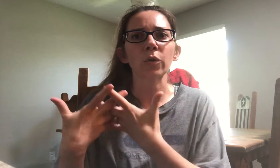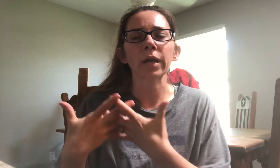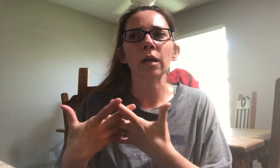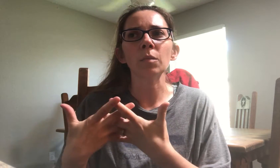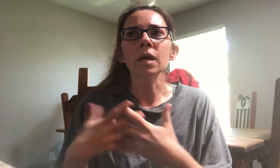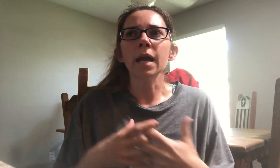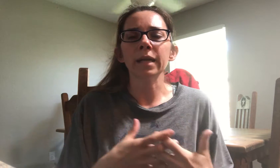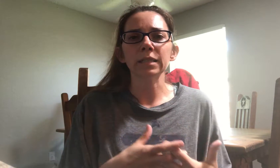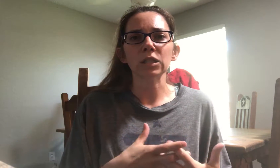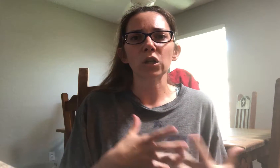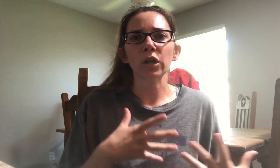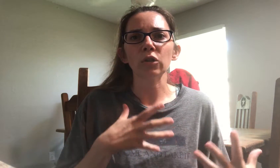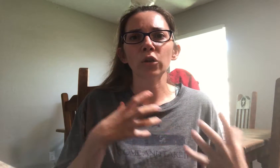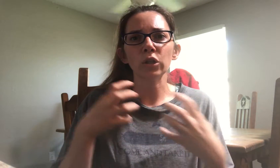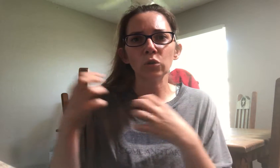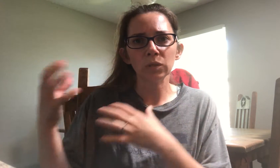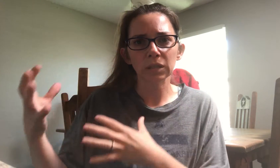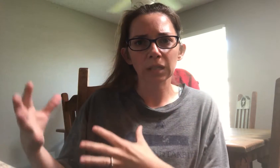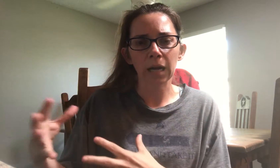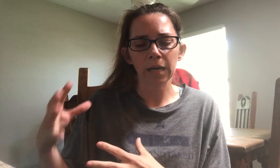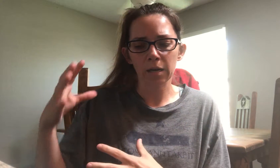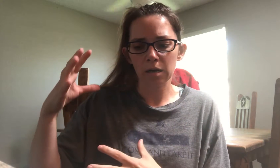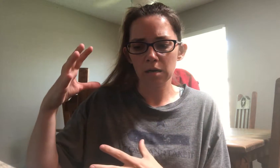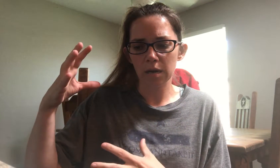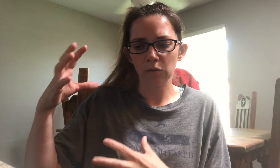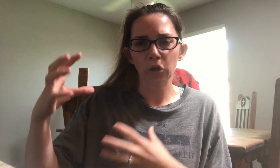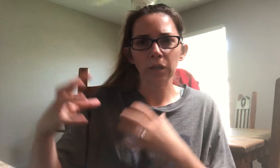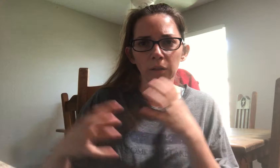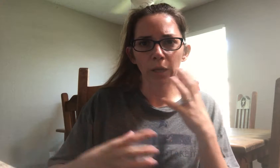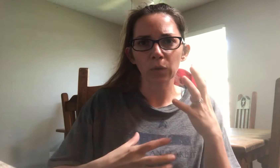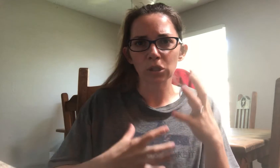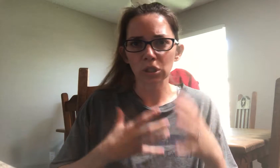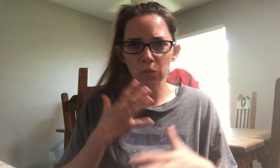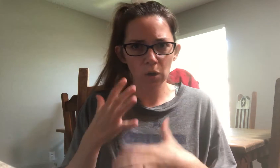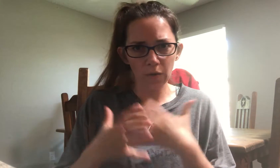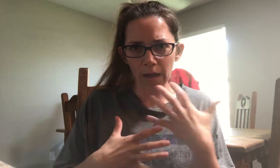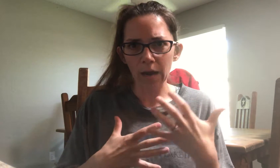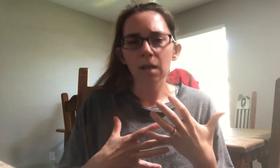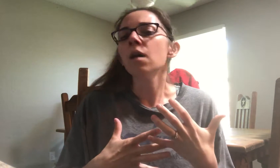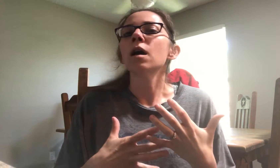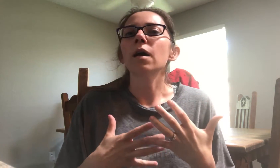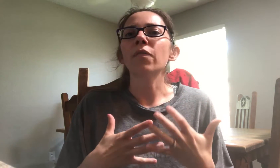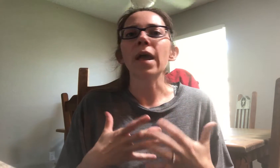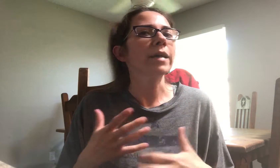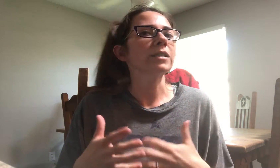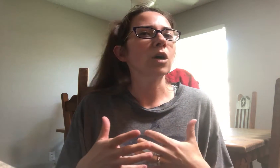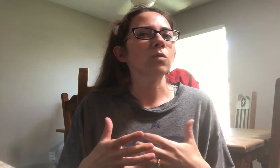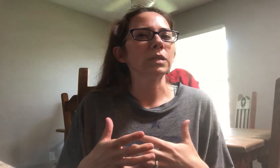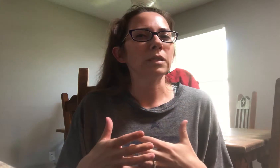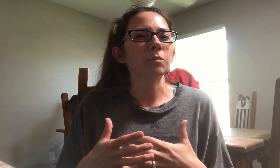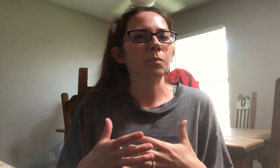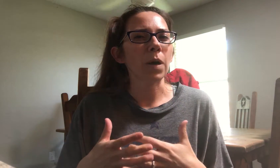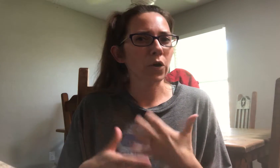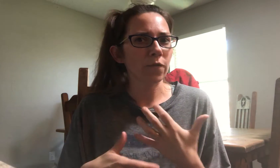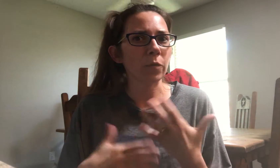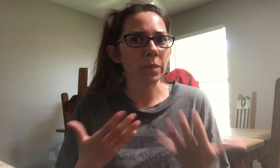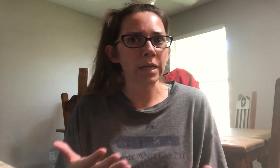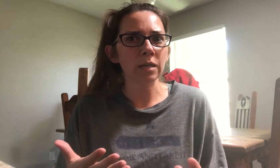growing up and as I started learning using sign and, and learning language and doing all that, the ASL was better for me